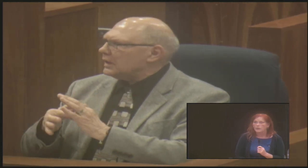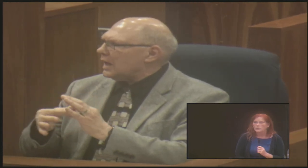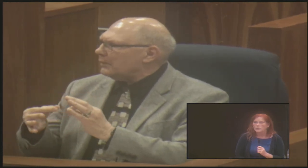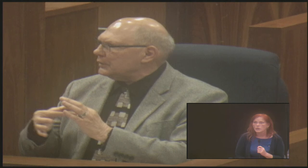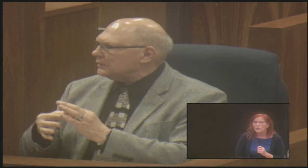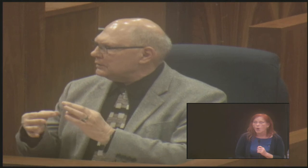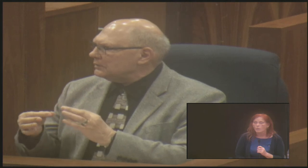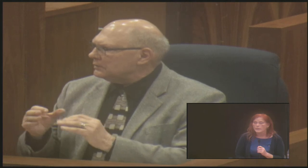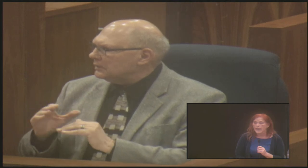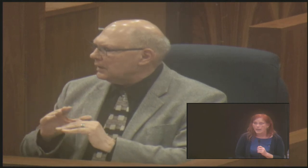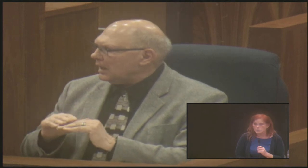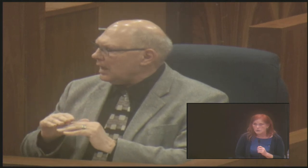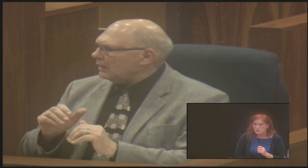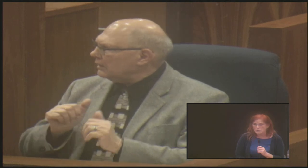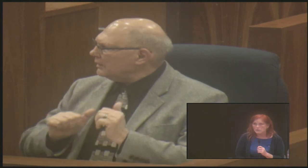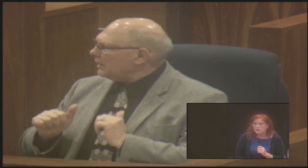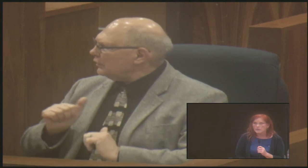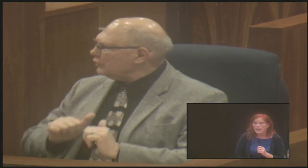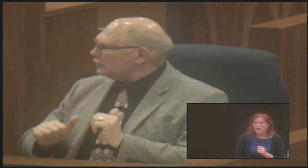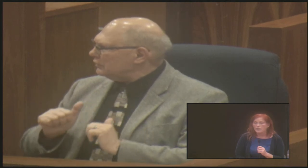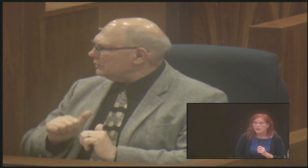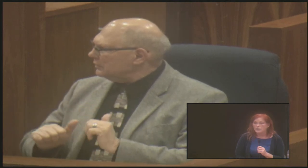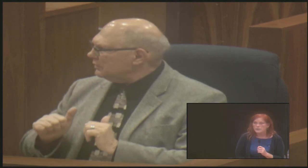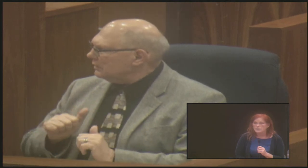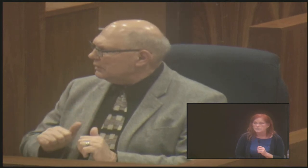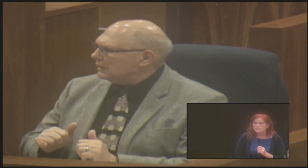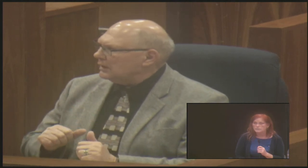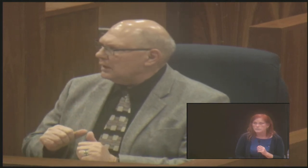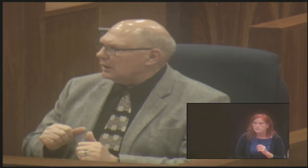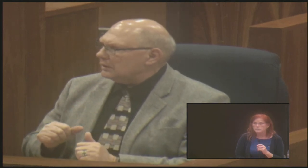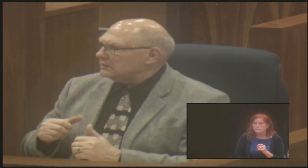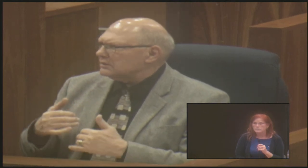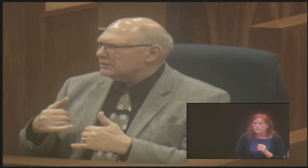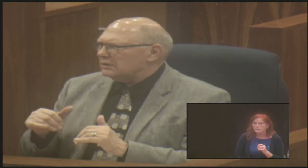about open captioned at theaters.